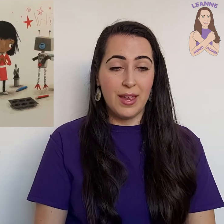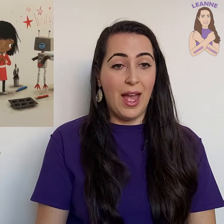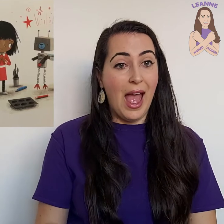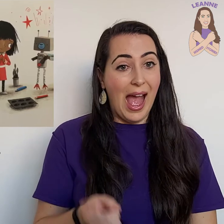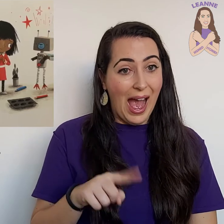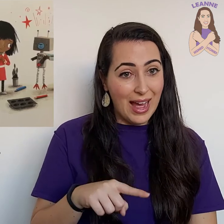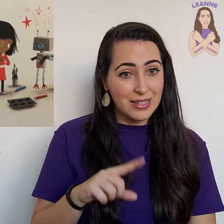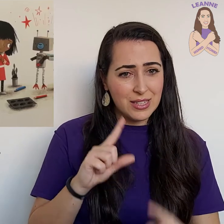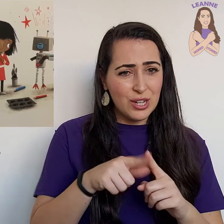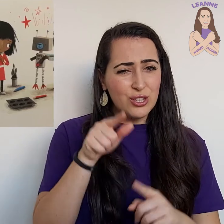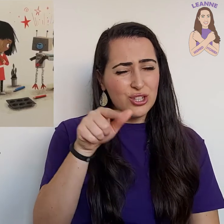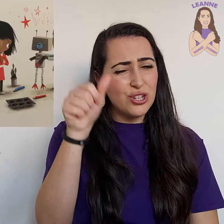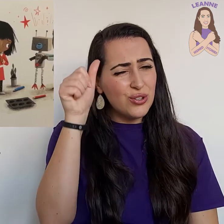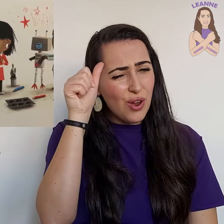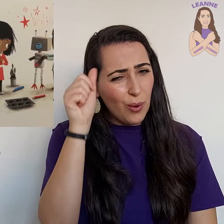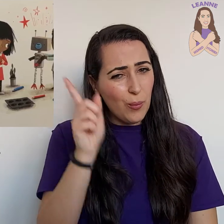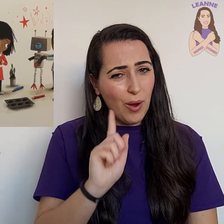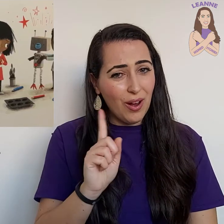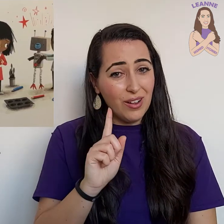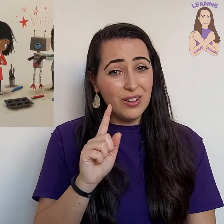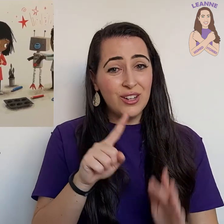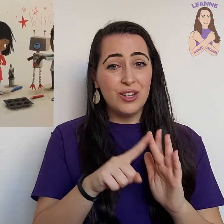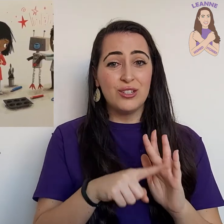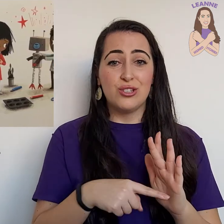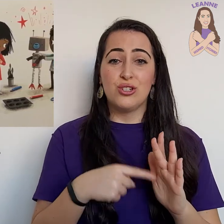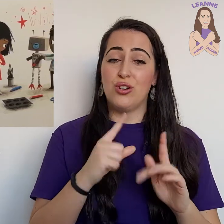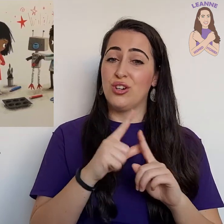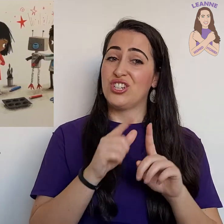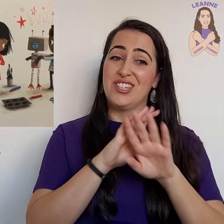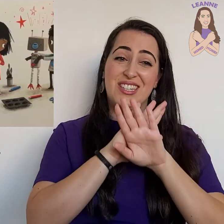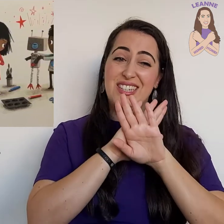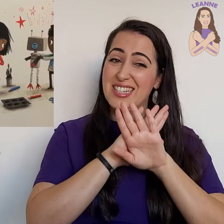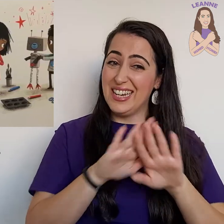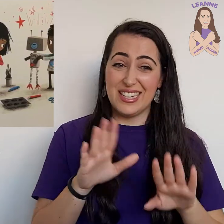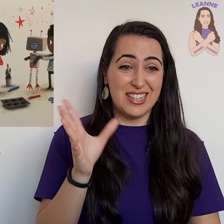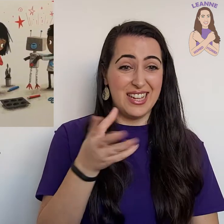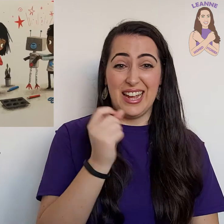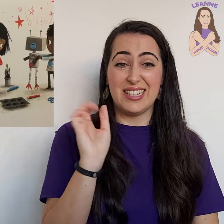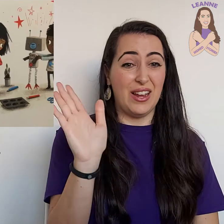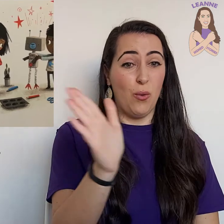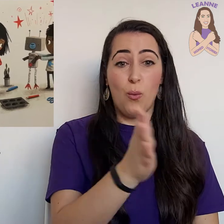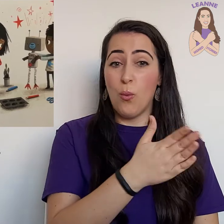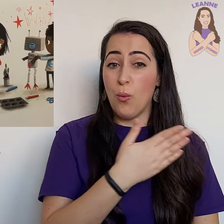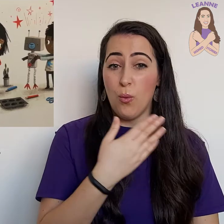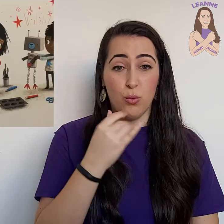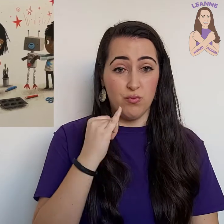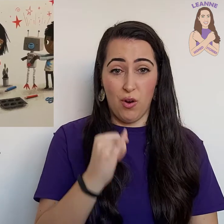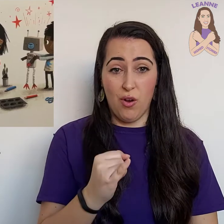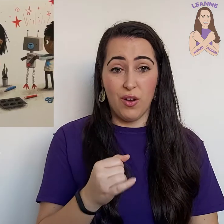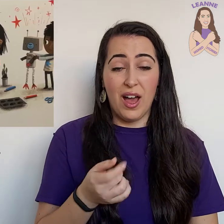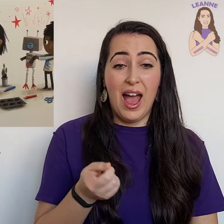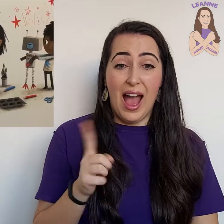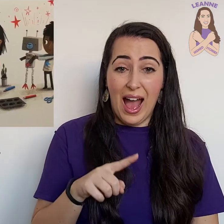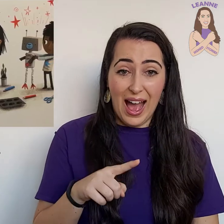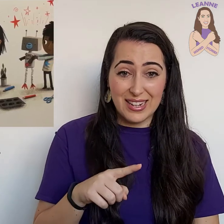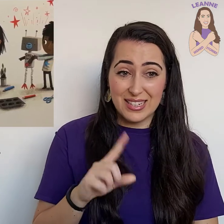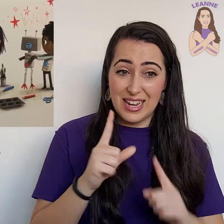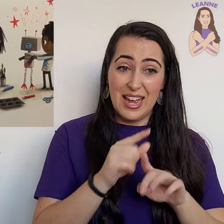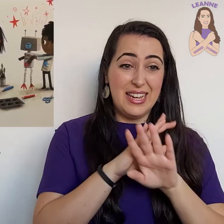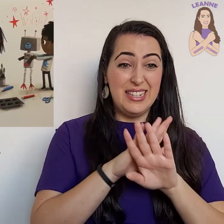And do you know what? Josh didn't get it all wrong. And he